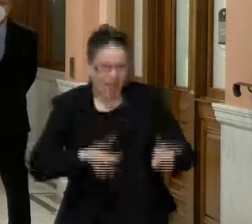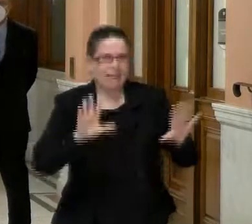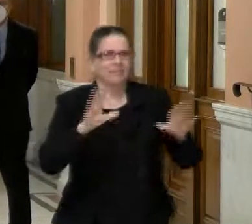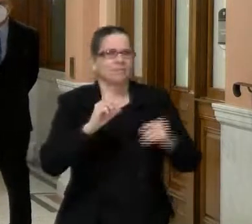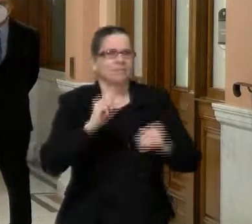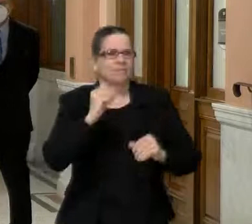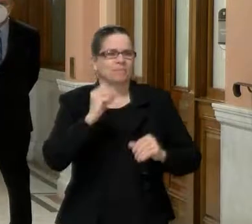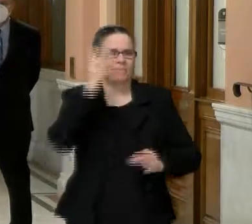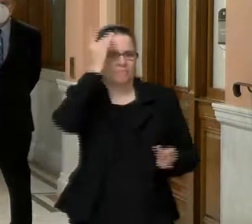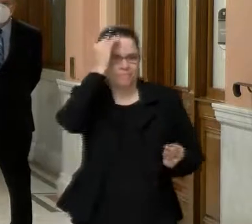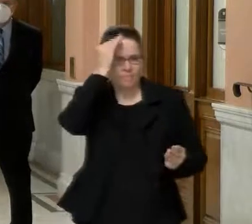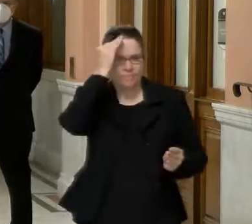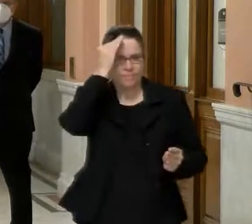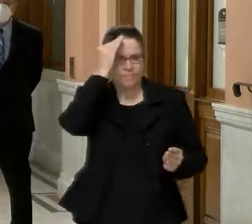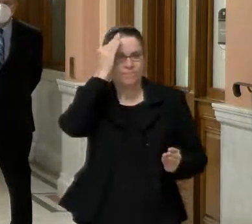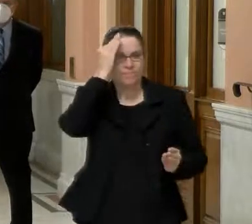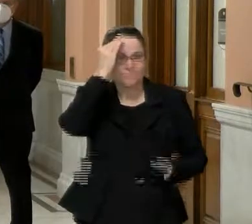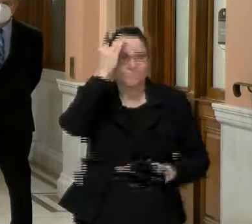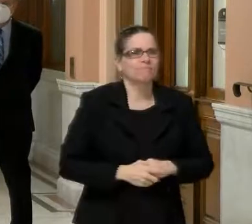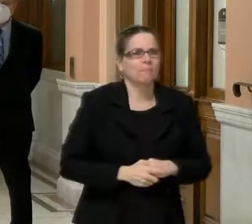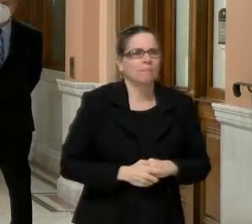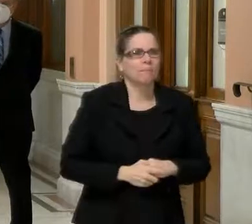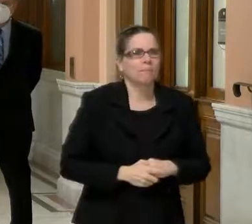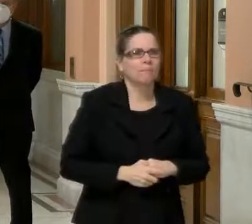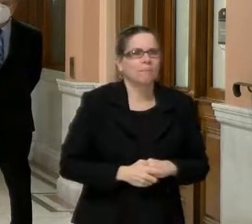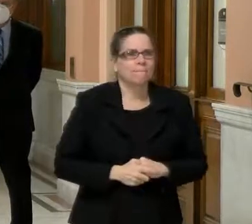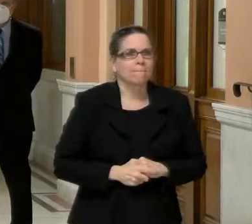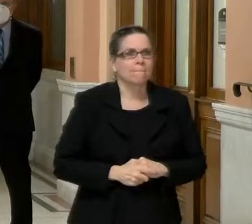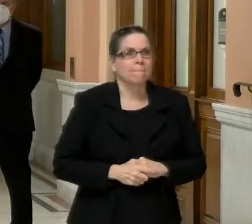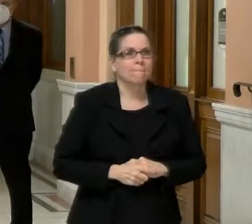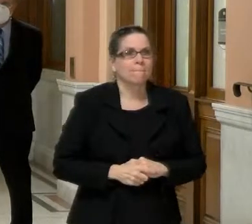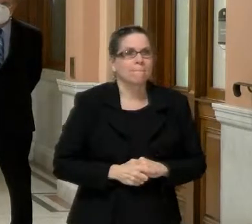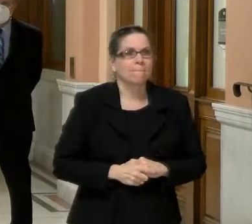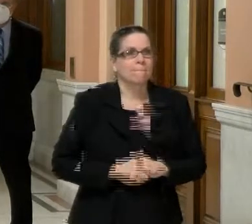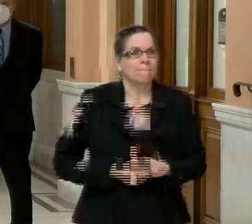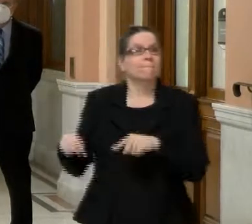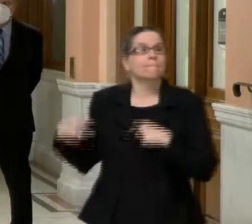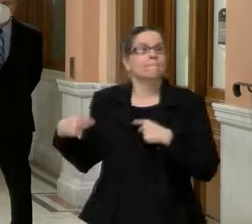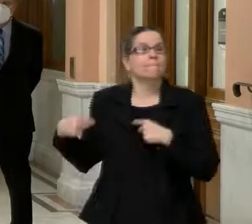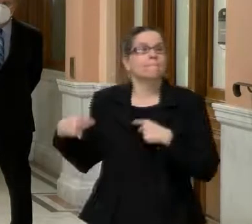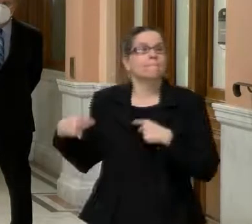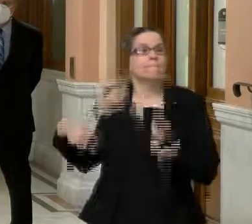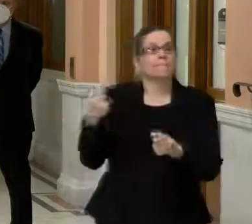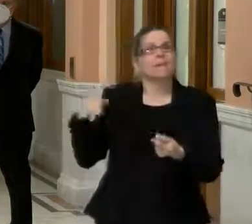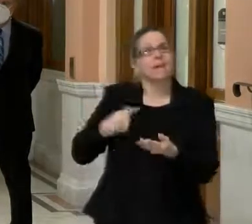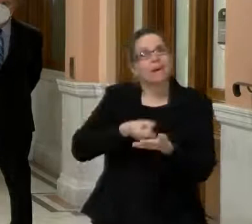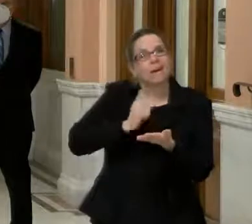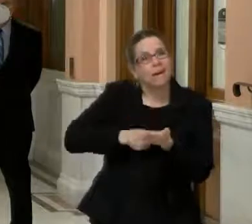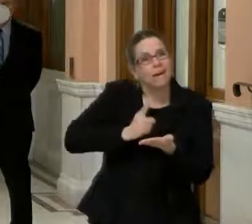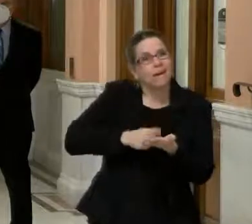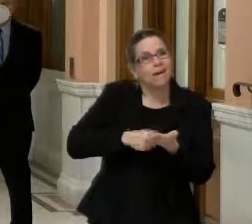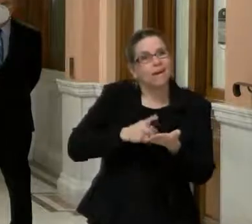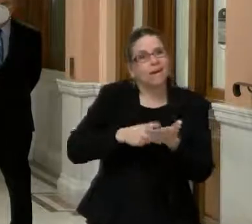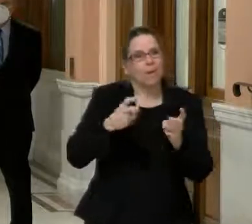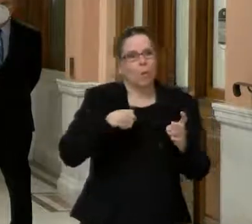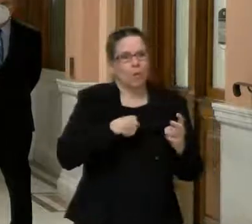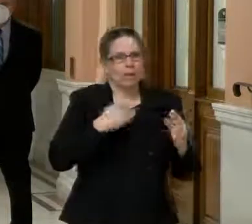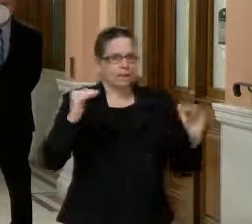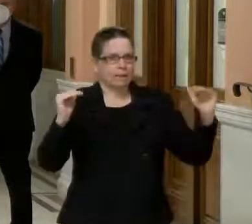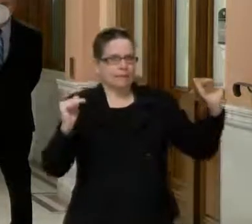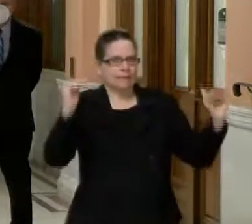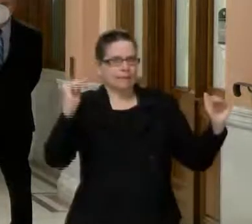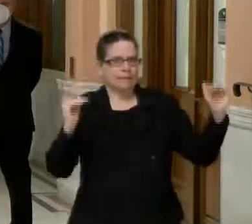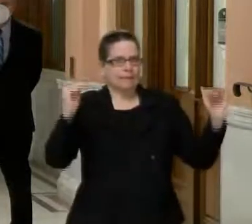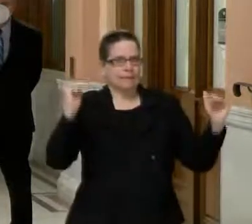look at, I think as we've mentioned all the way along, this isn't a balancing. We, we know there's a lot of